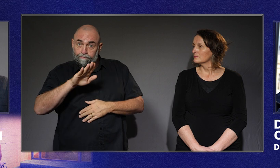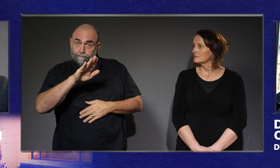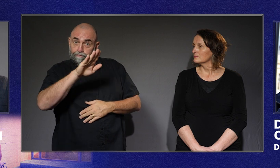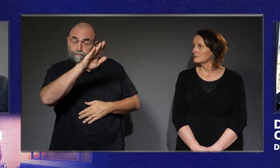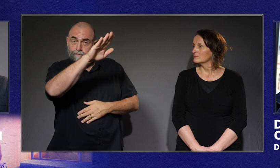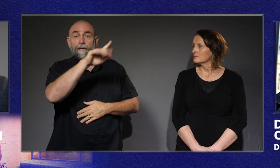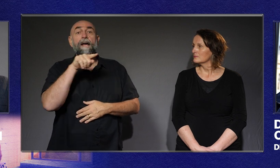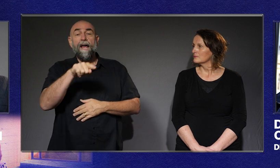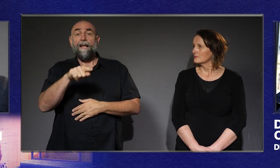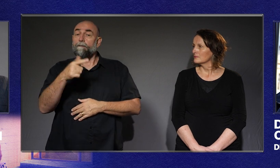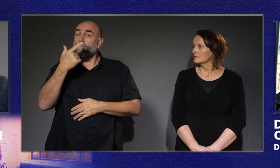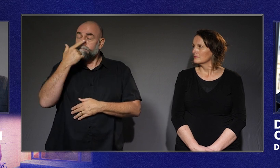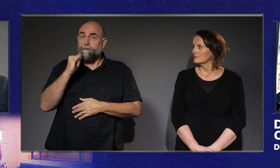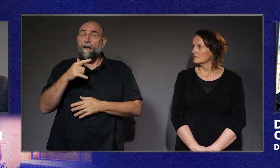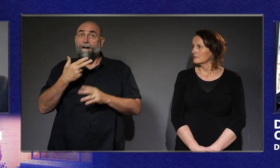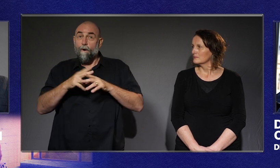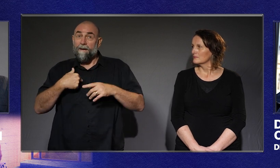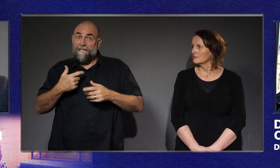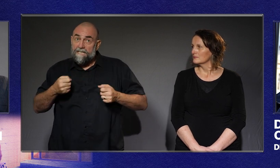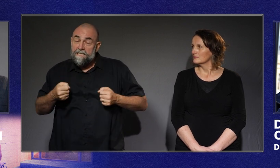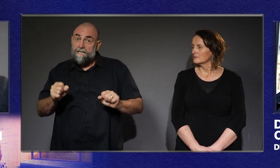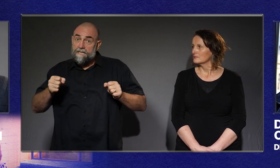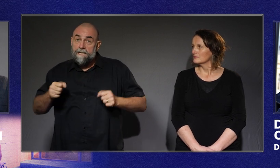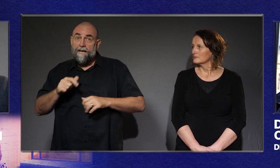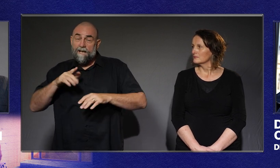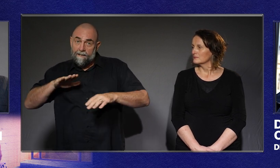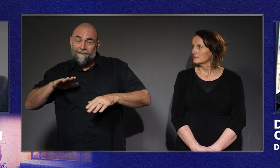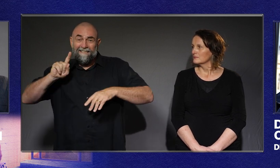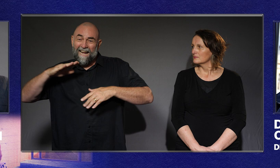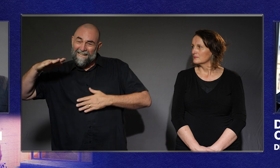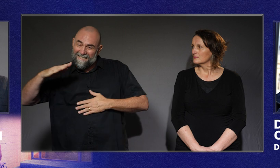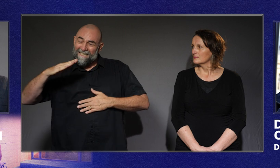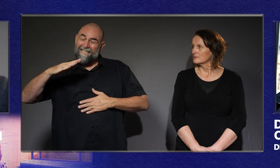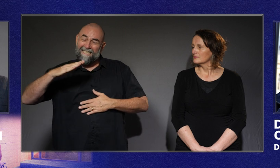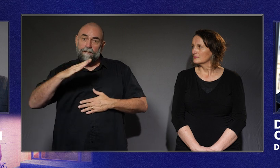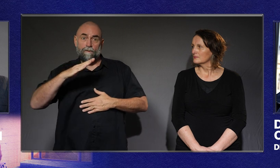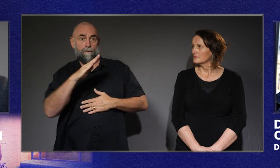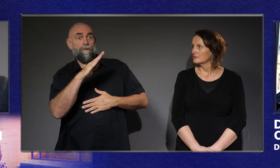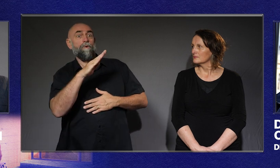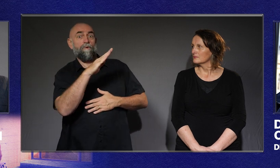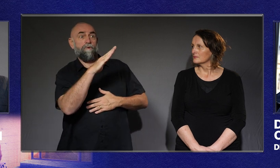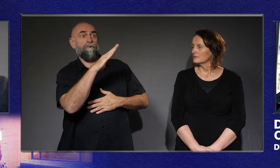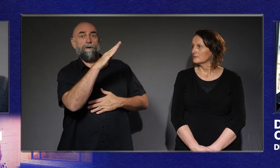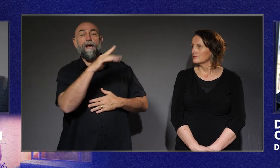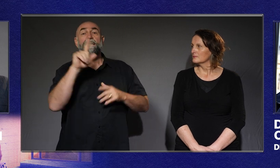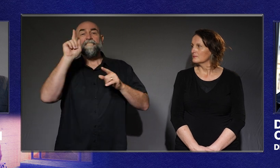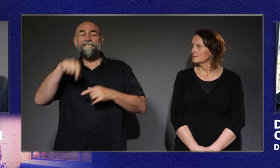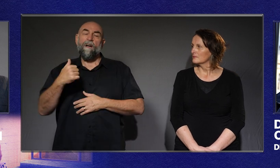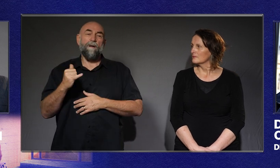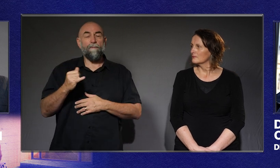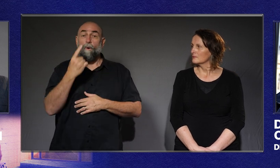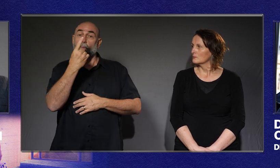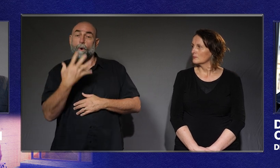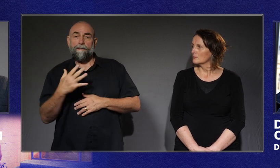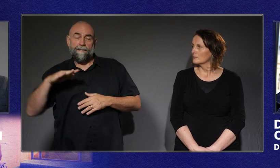fairly steep incline to get up it. starts getting steeper as you get further up the hill. You probably get about a quarter of the way